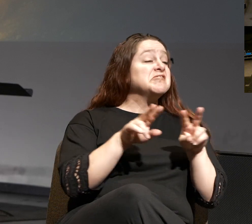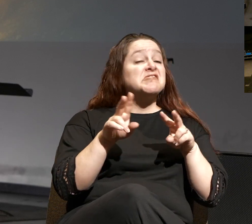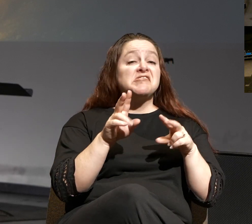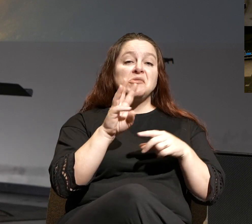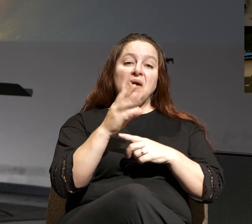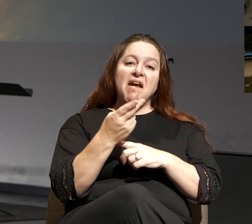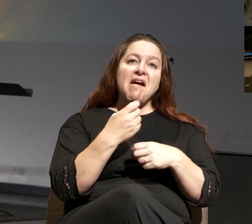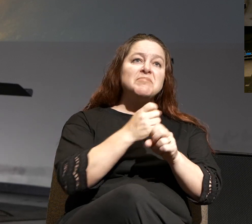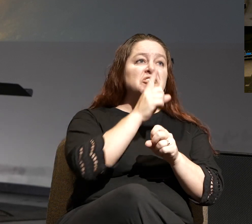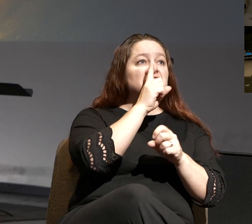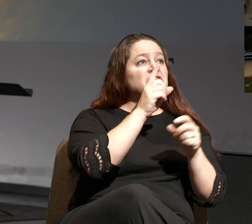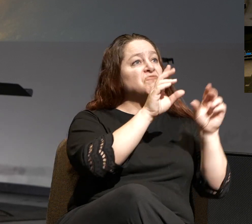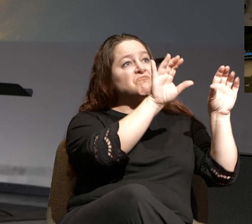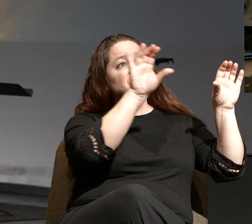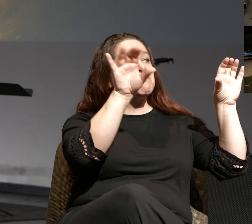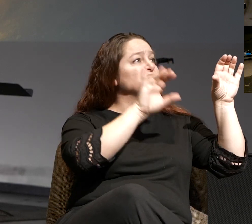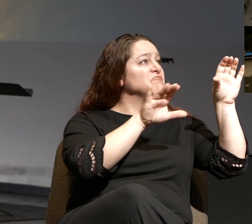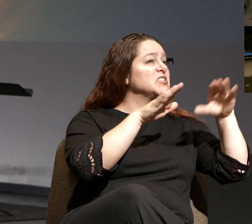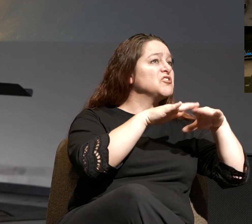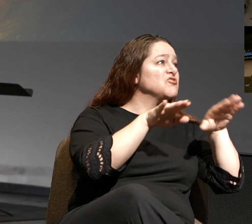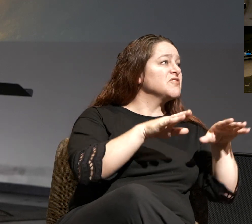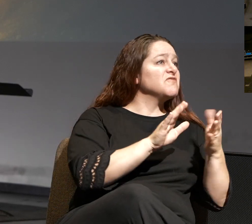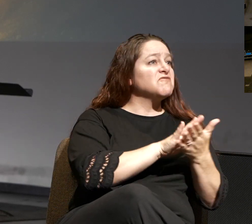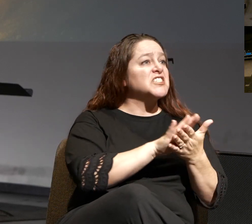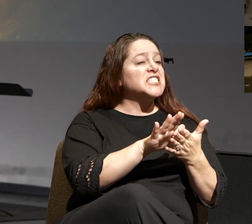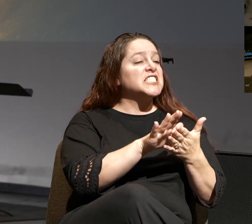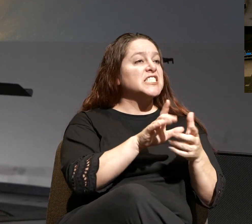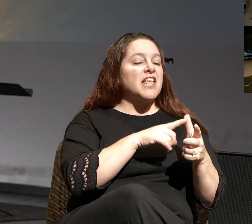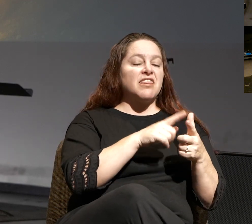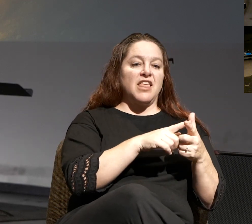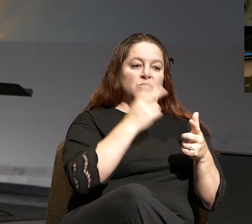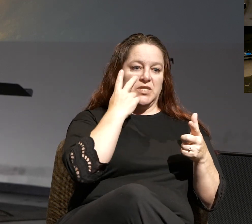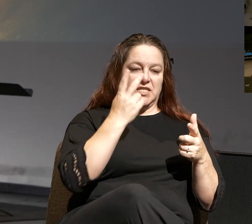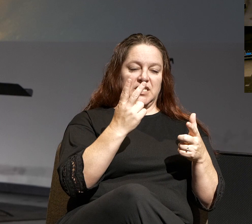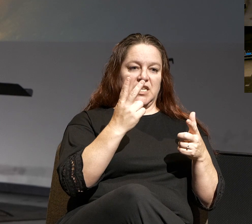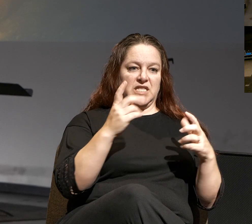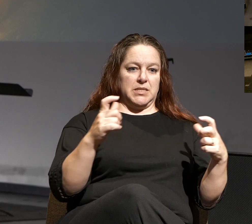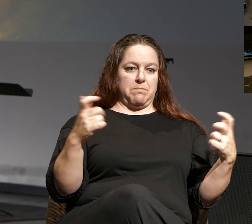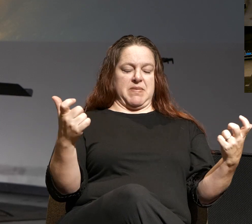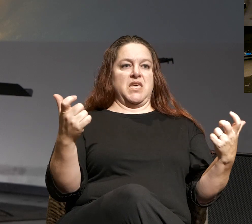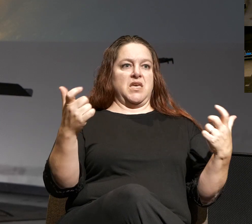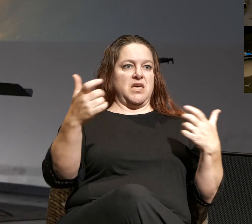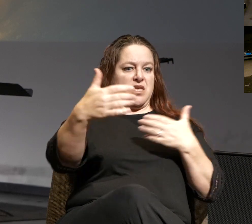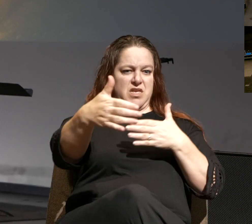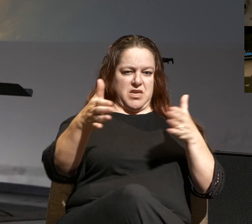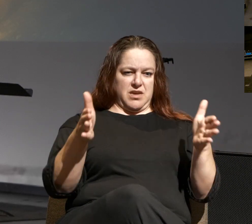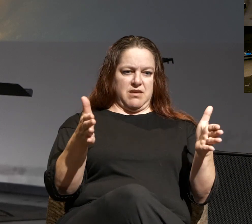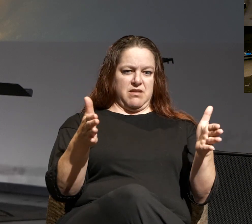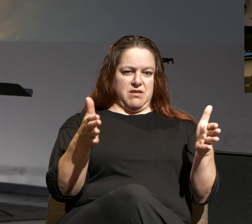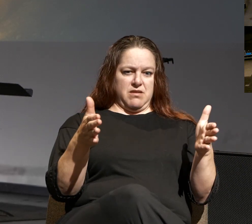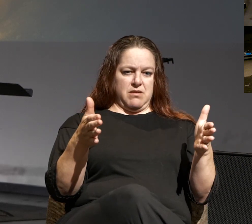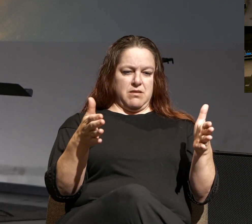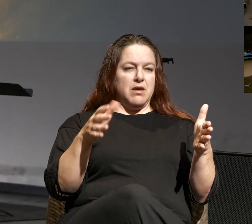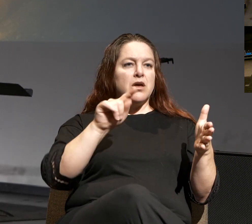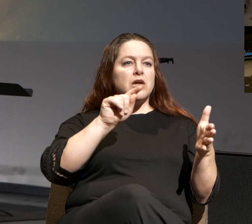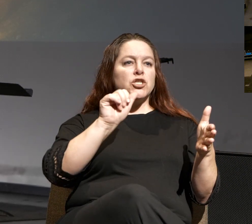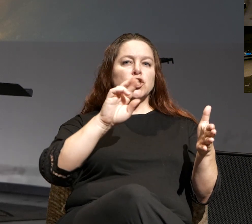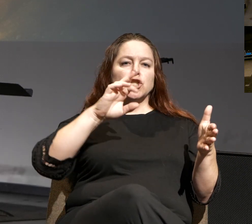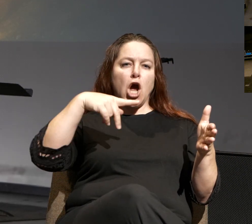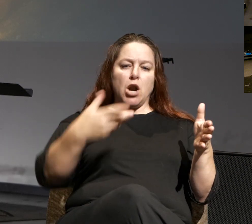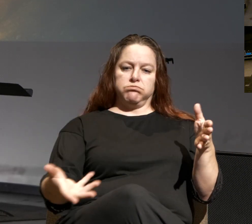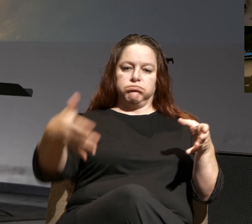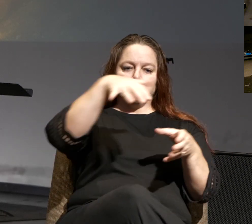everything's correctly on the shelf, the right numbers are all, you know. And all of a sudden, we come across this really big item that's covered by a tarp.